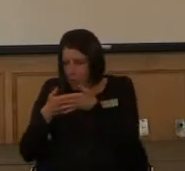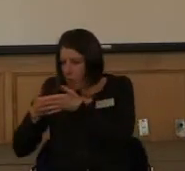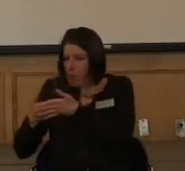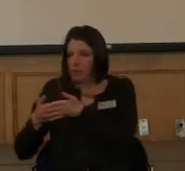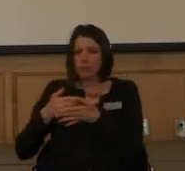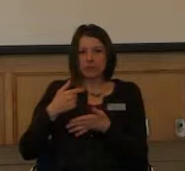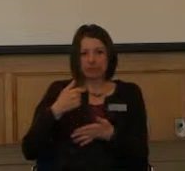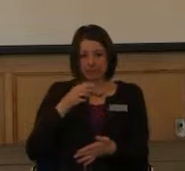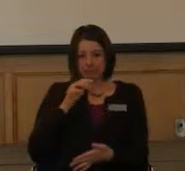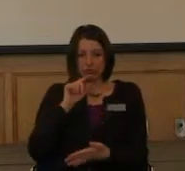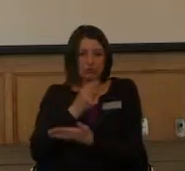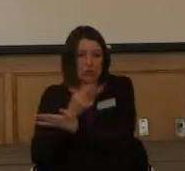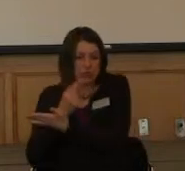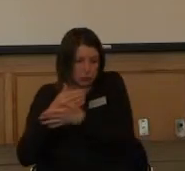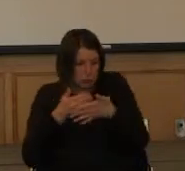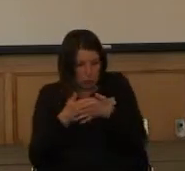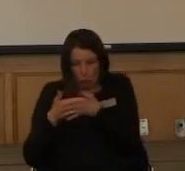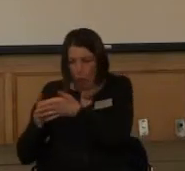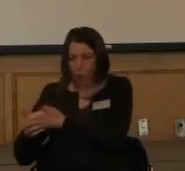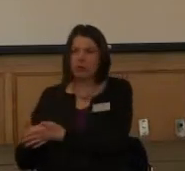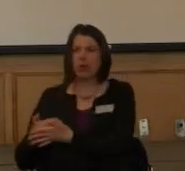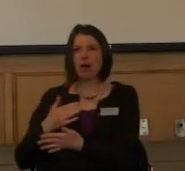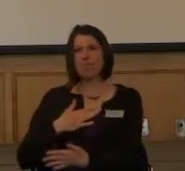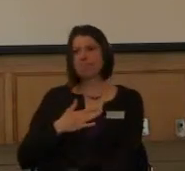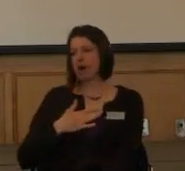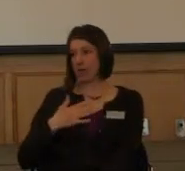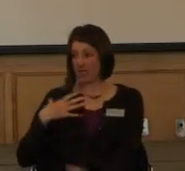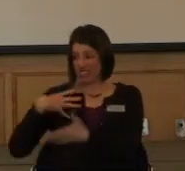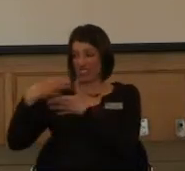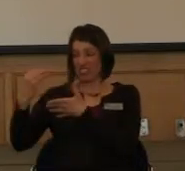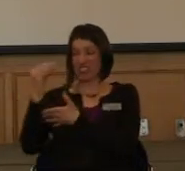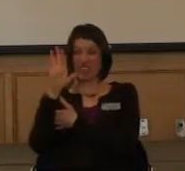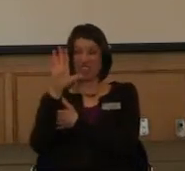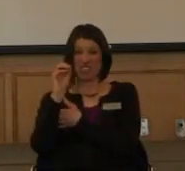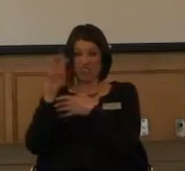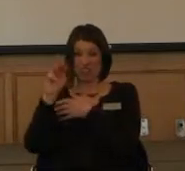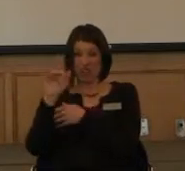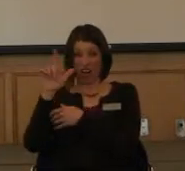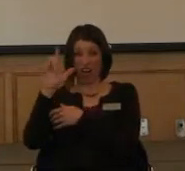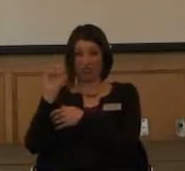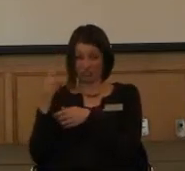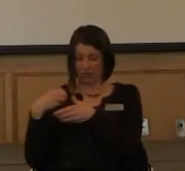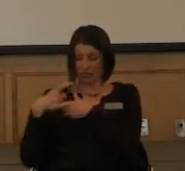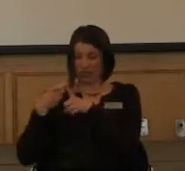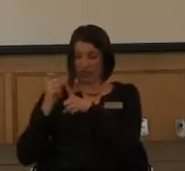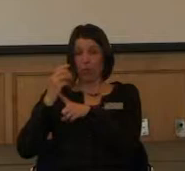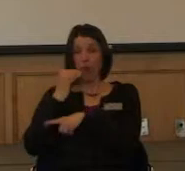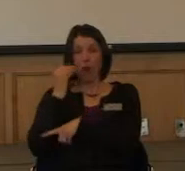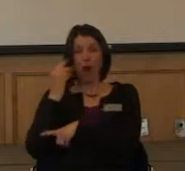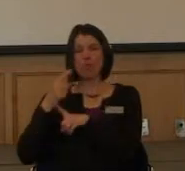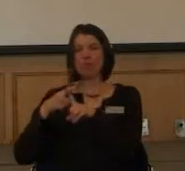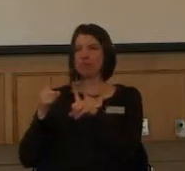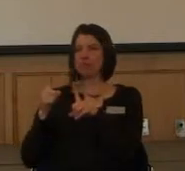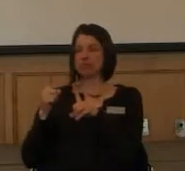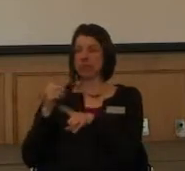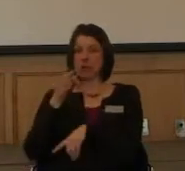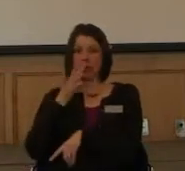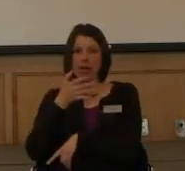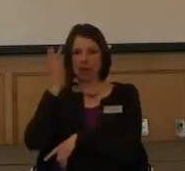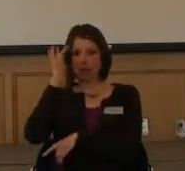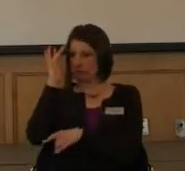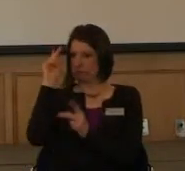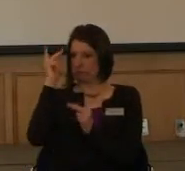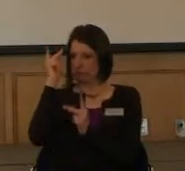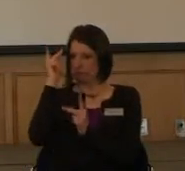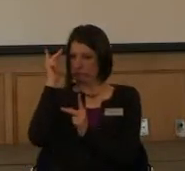going 50 miles at that point. She really freaked out. lived in New Orleans. But yeah, mean, having parents and a